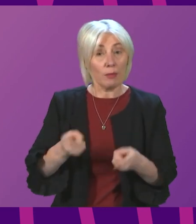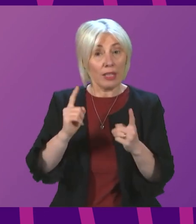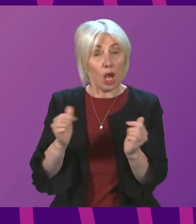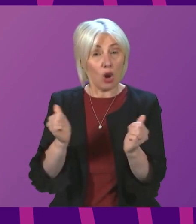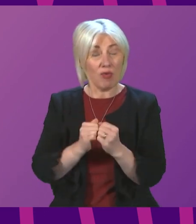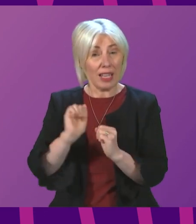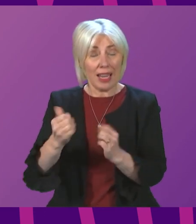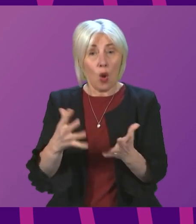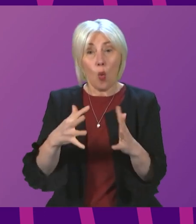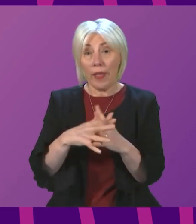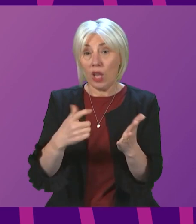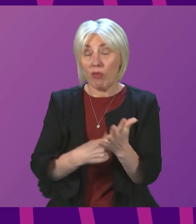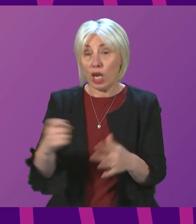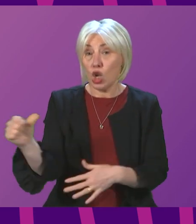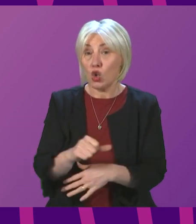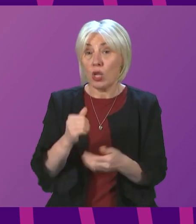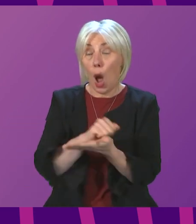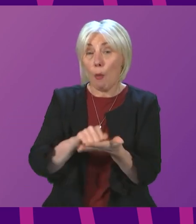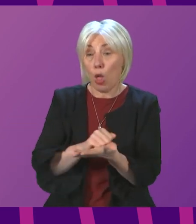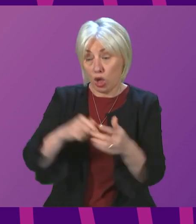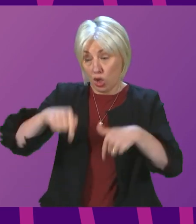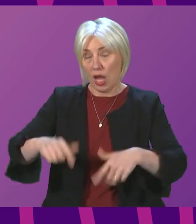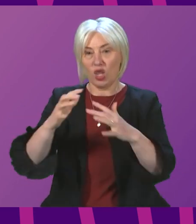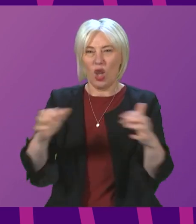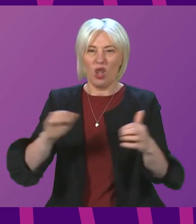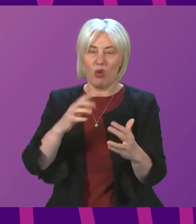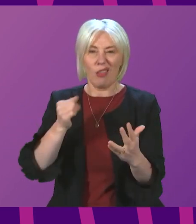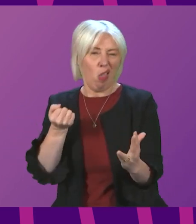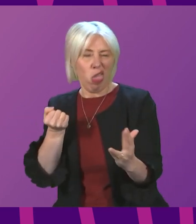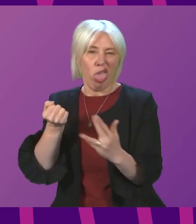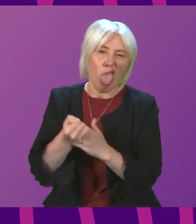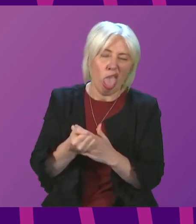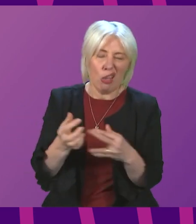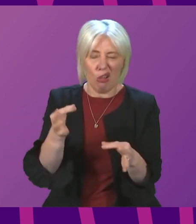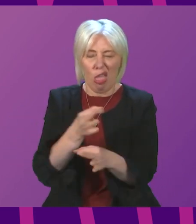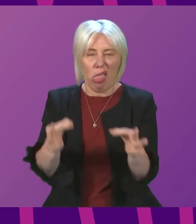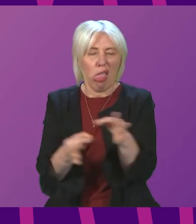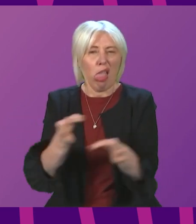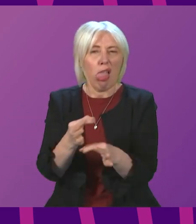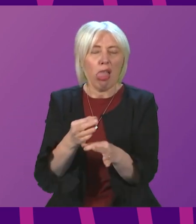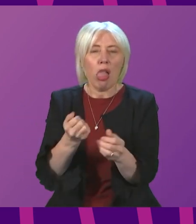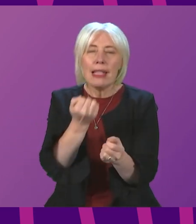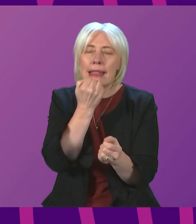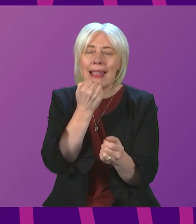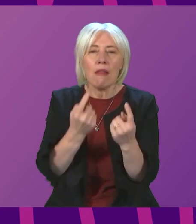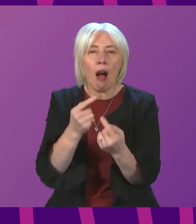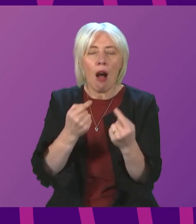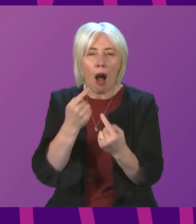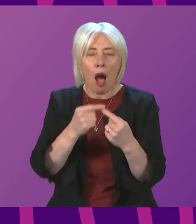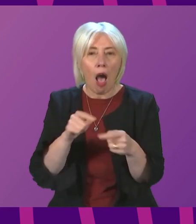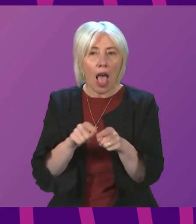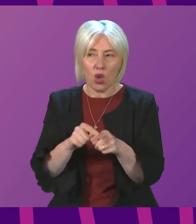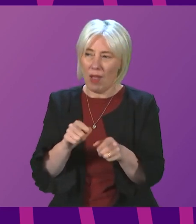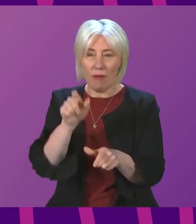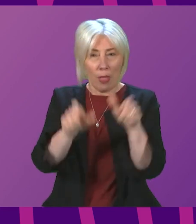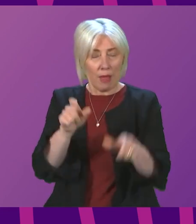Willie Rennie should now apologise to the Chamber for his ham-fisted bid to twist data, to the people of Scotland for failing to acknowledge